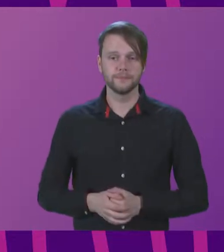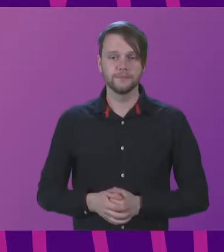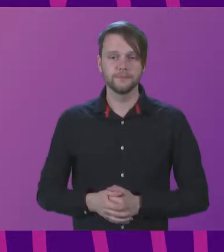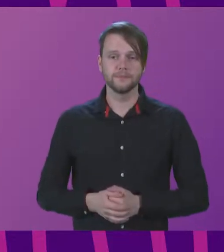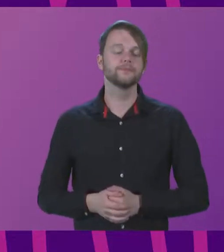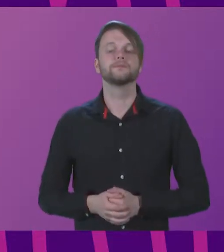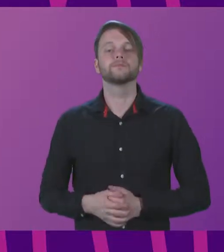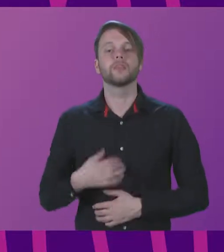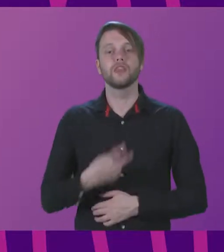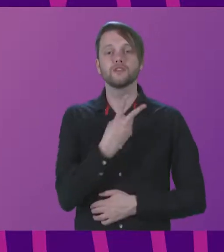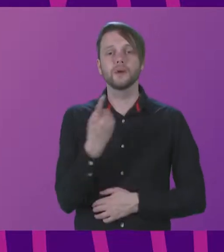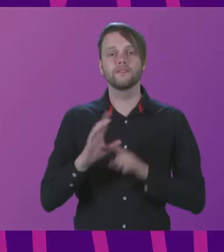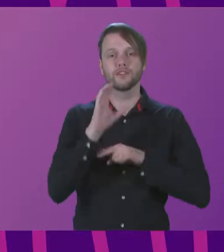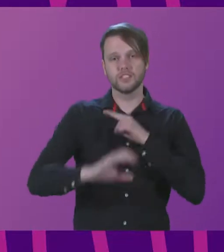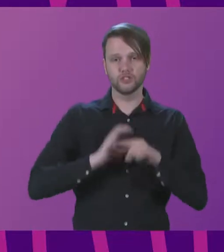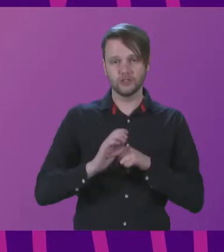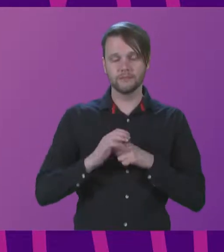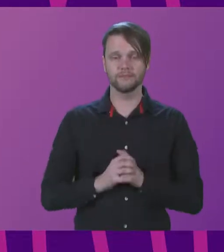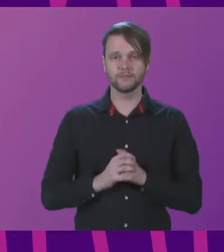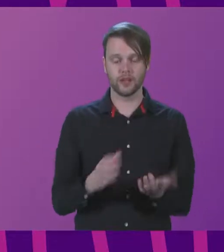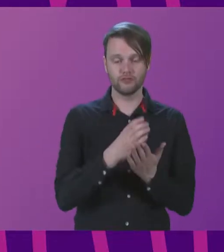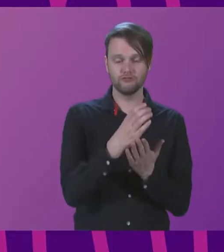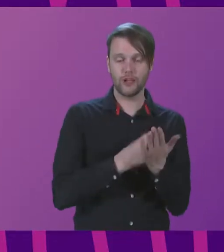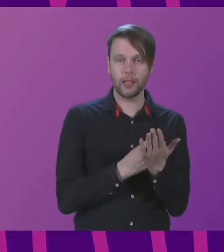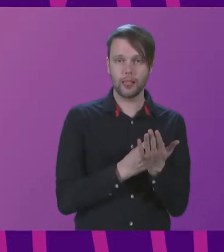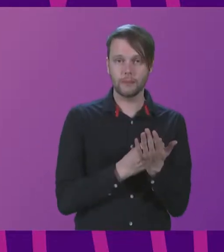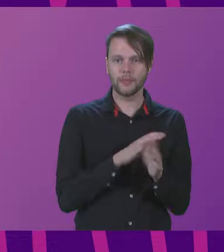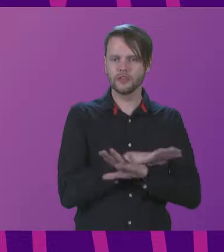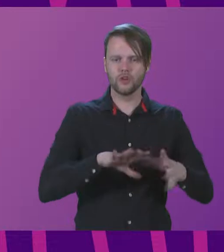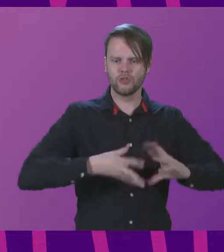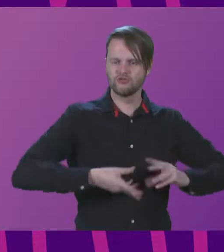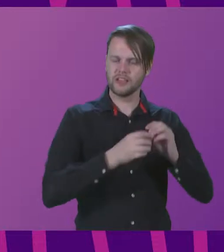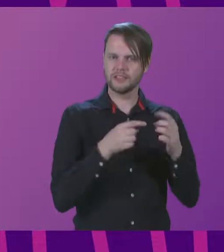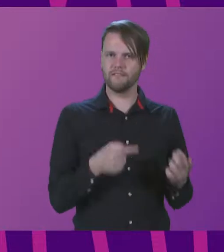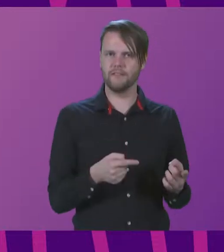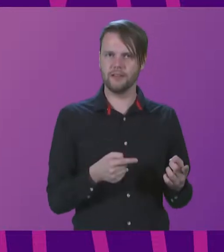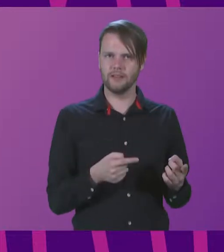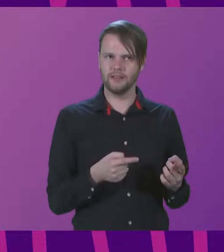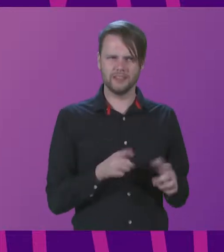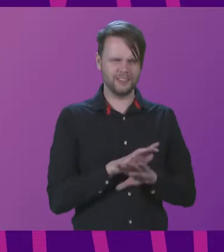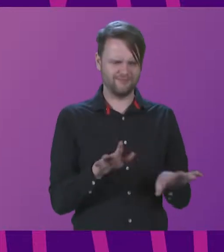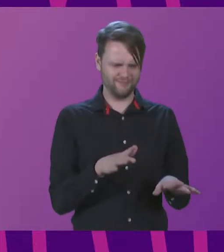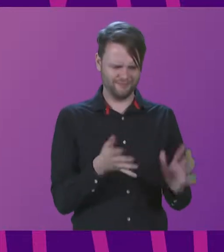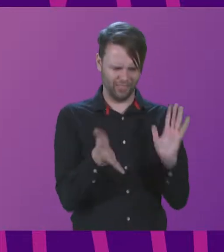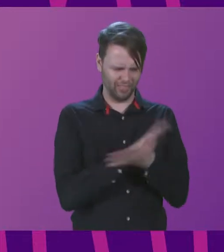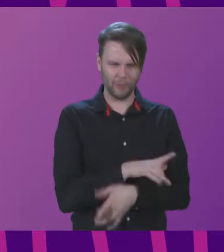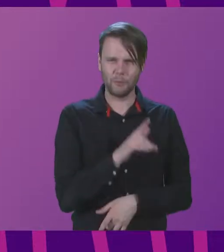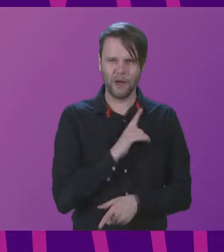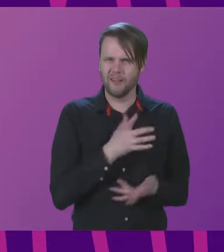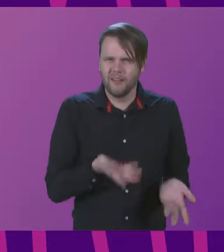In the 21st century, a curriculum that is not a creative curriculum no longer makes sense.